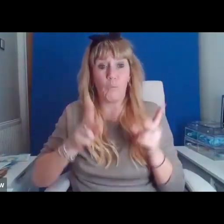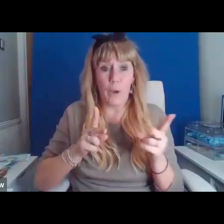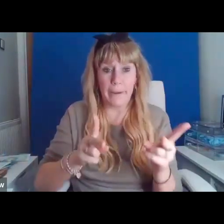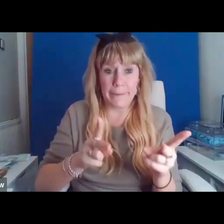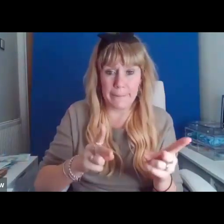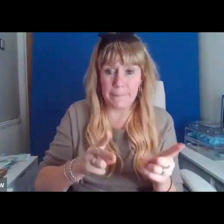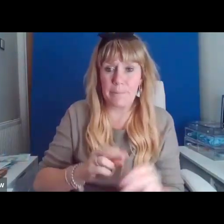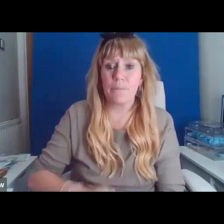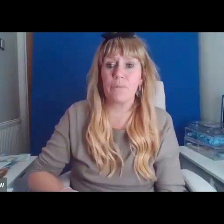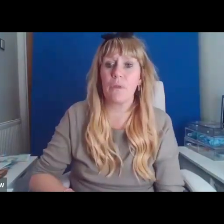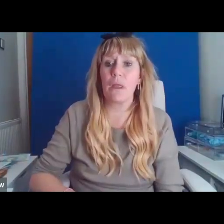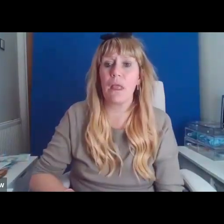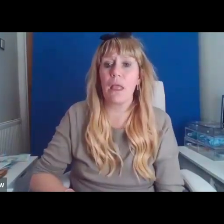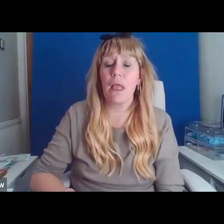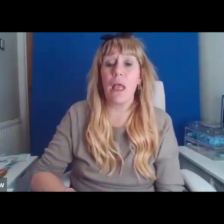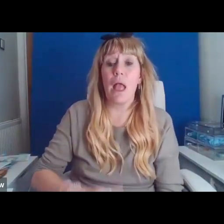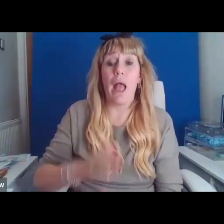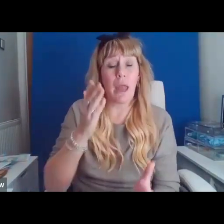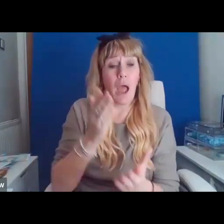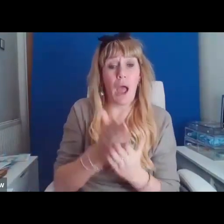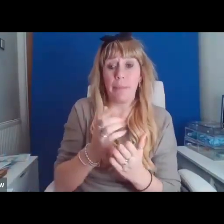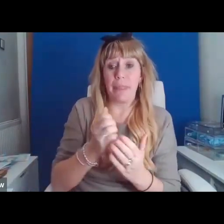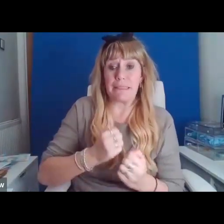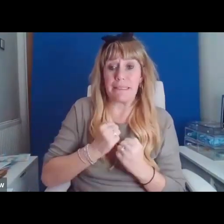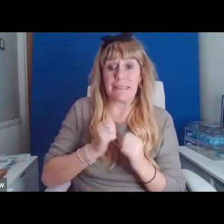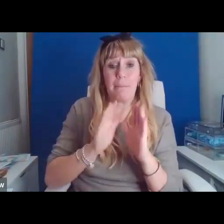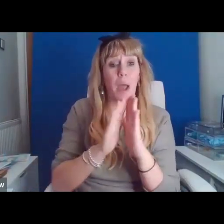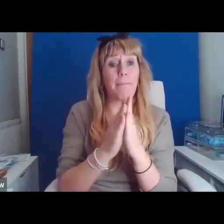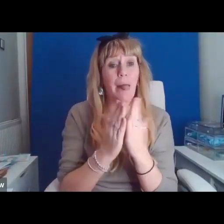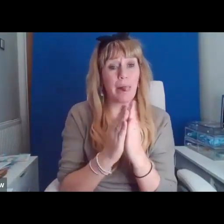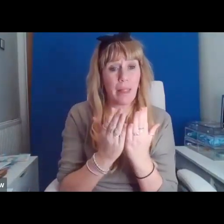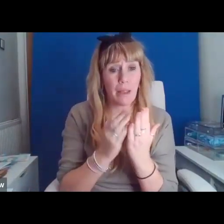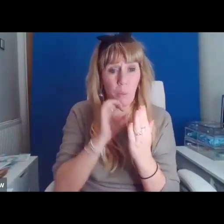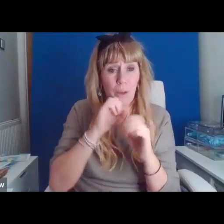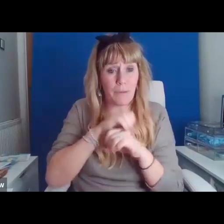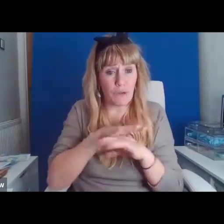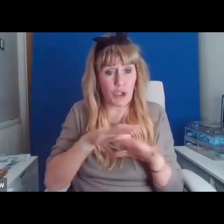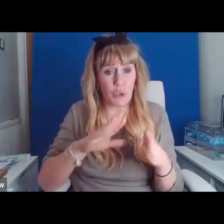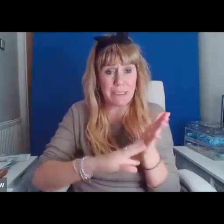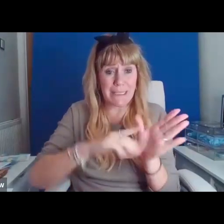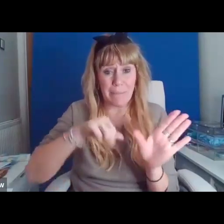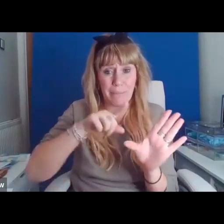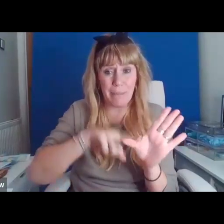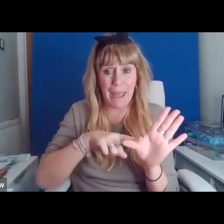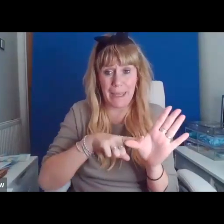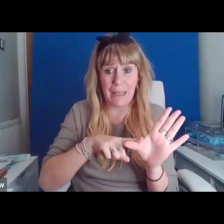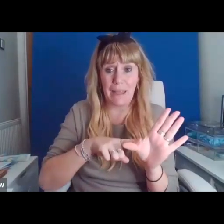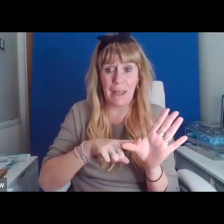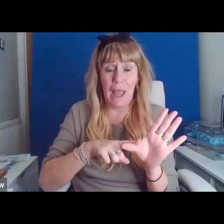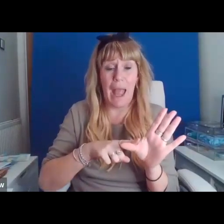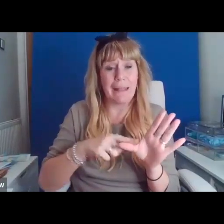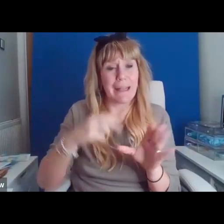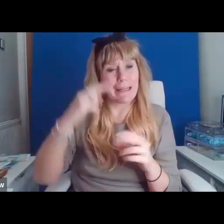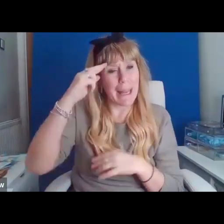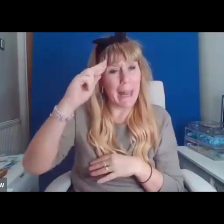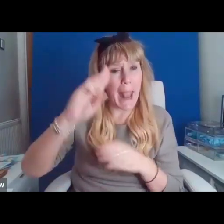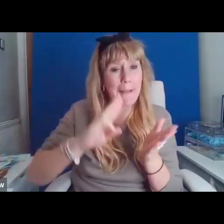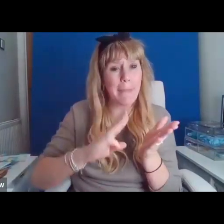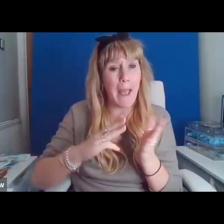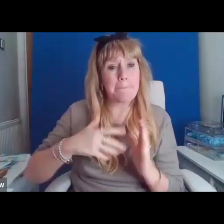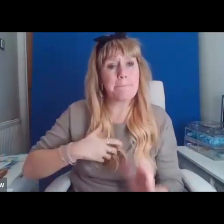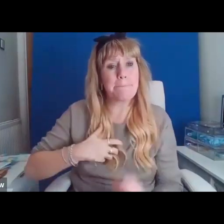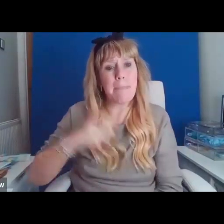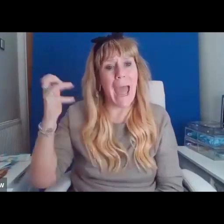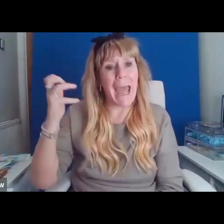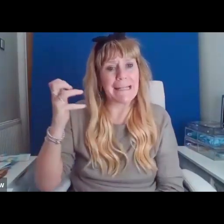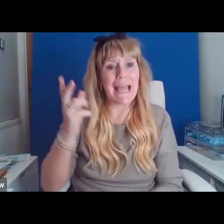And this is in my upcoming pamphlet, which will be coming out in May with written off publishing, which is called Mad again. I know that there's